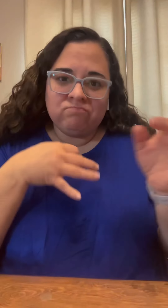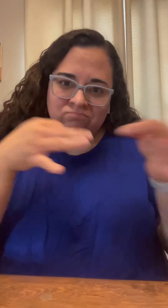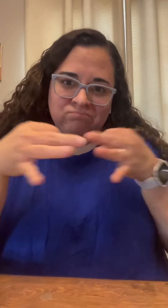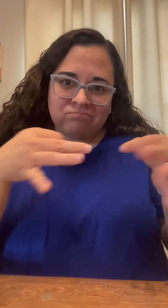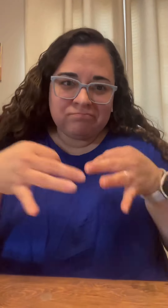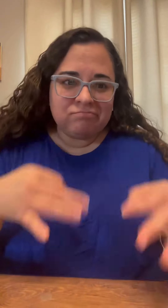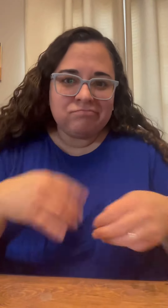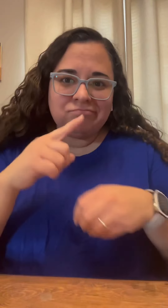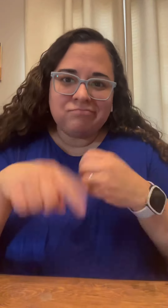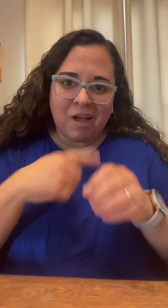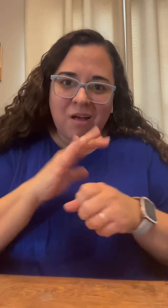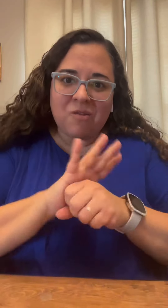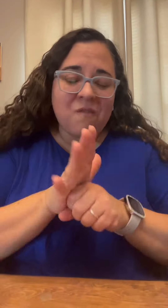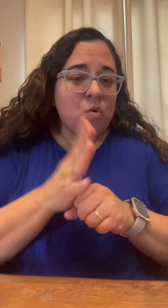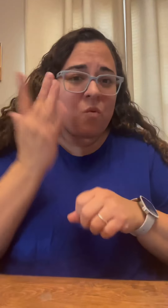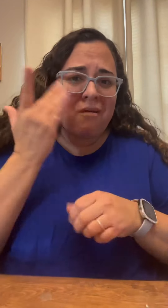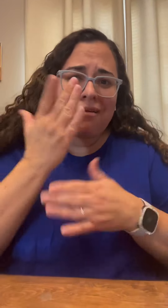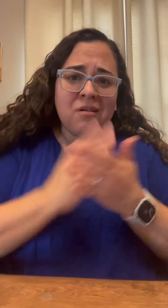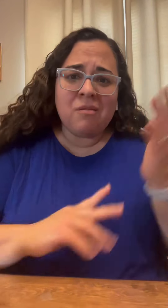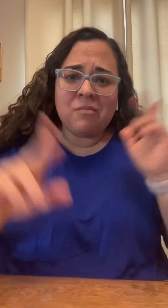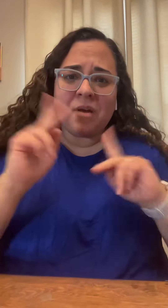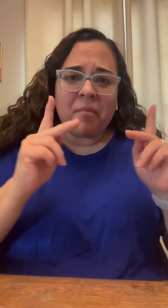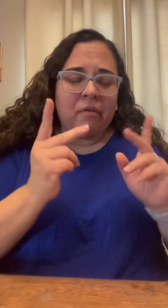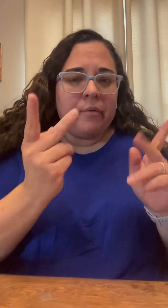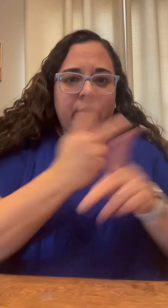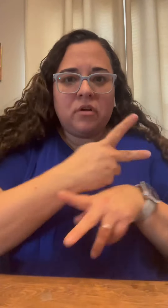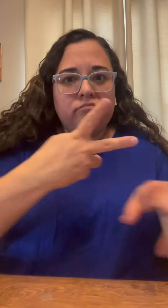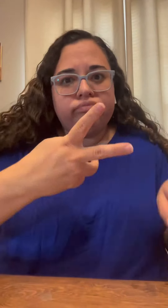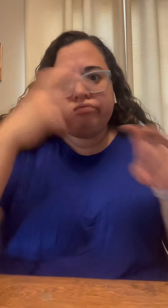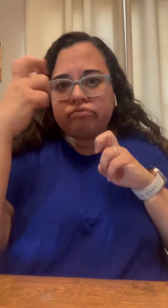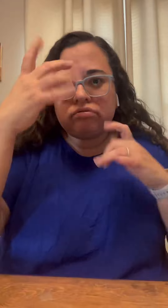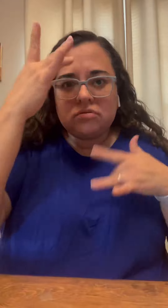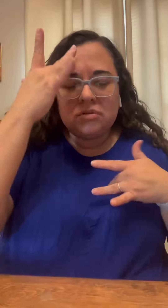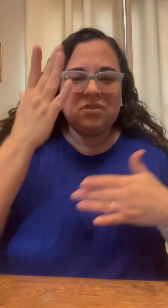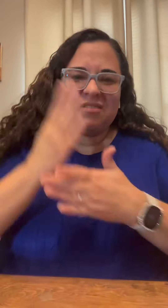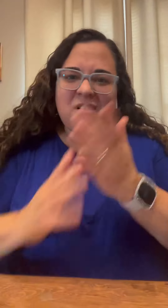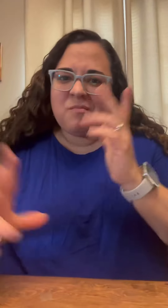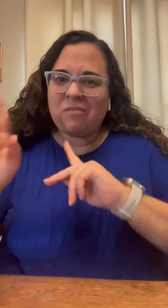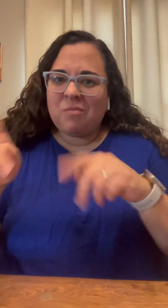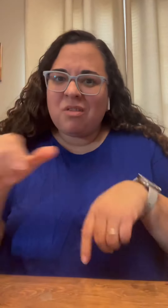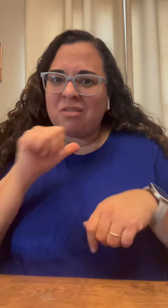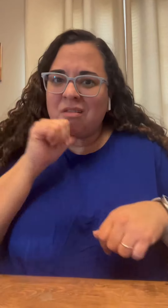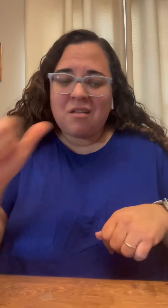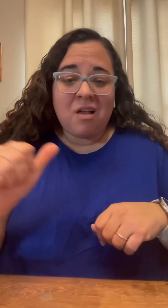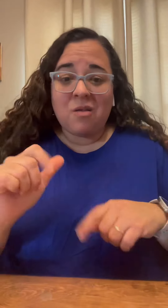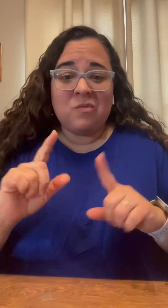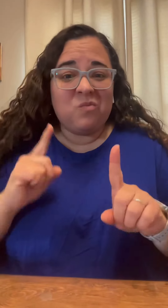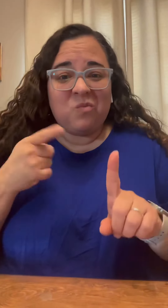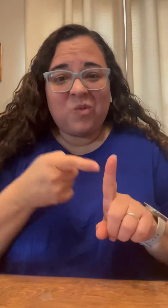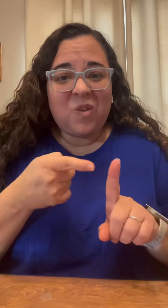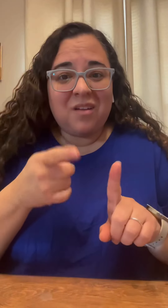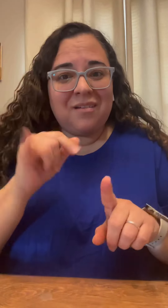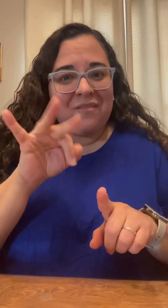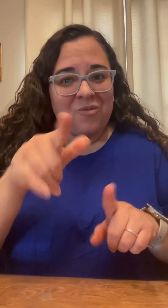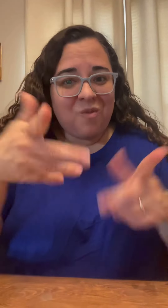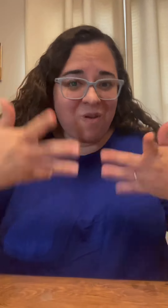it was explaining um covid and why some people get really seriously